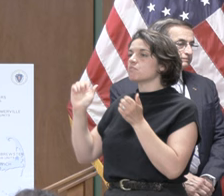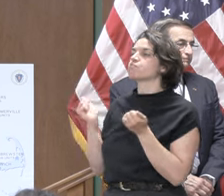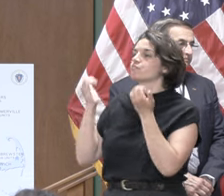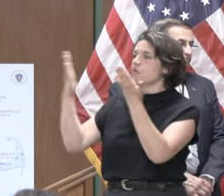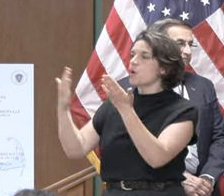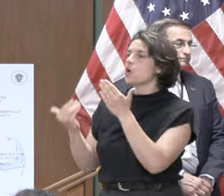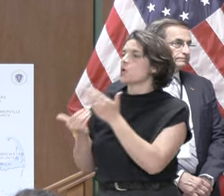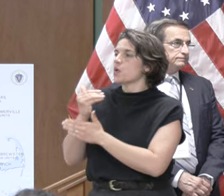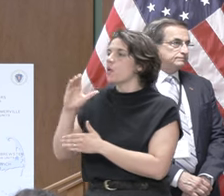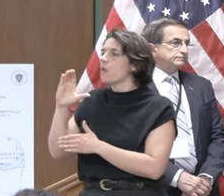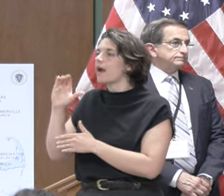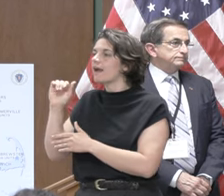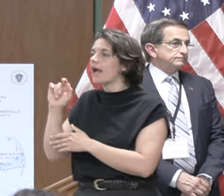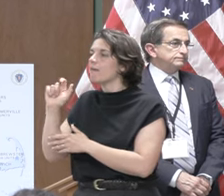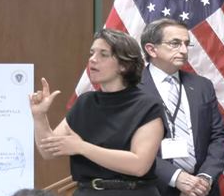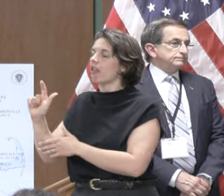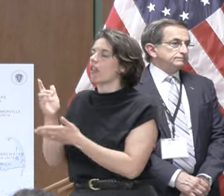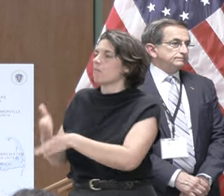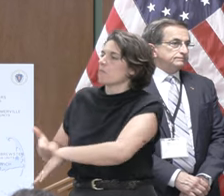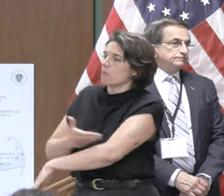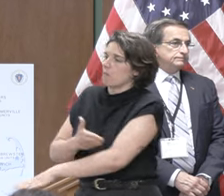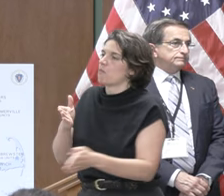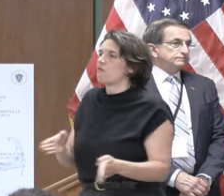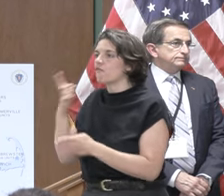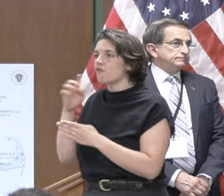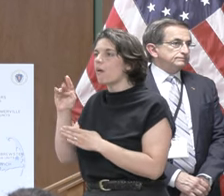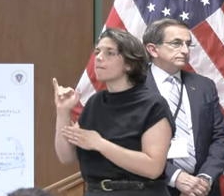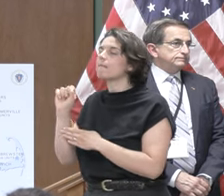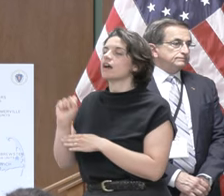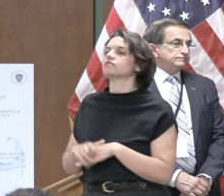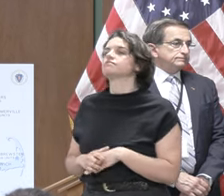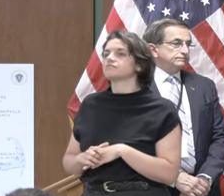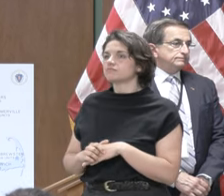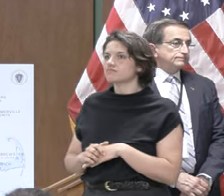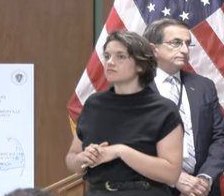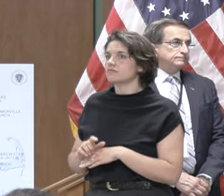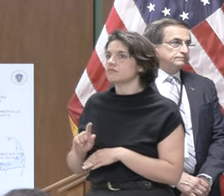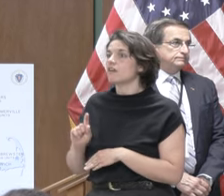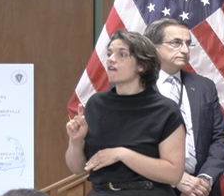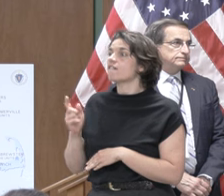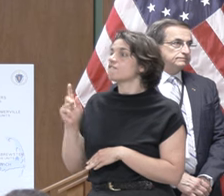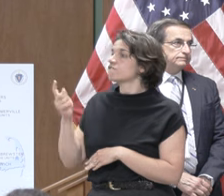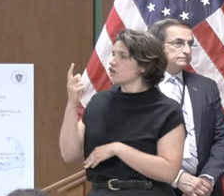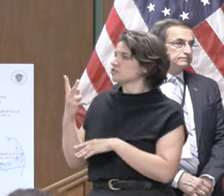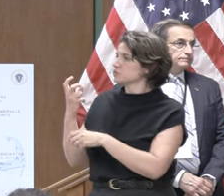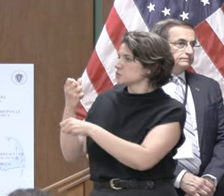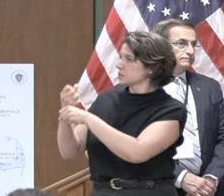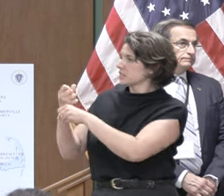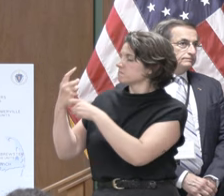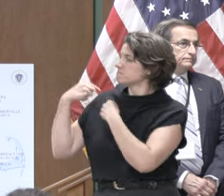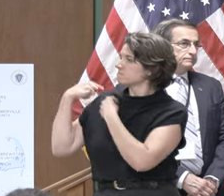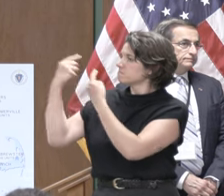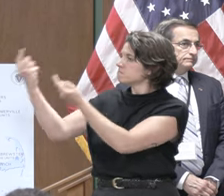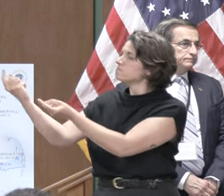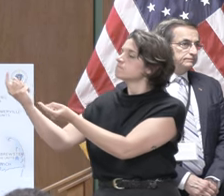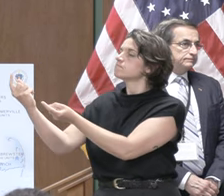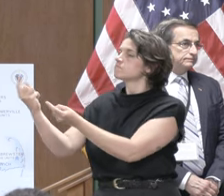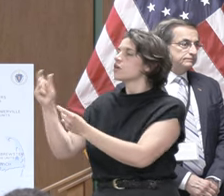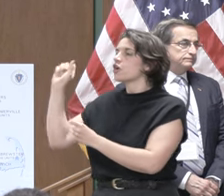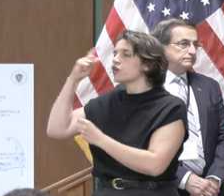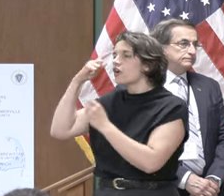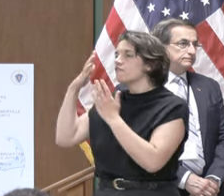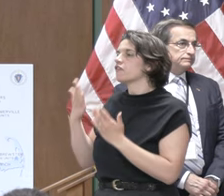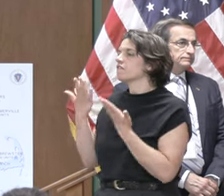and over the first two years of this administration the first two plans the governor has increased capital investment in